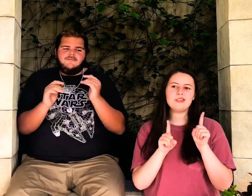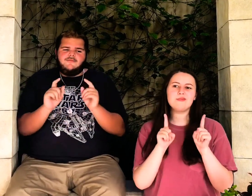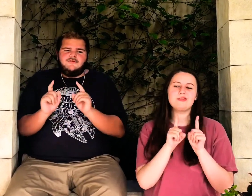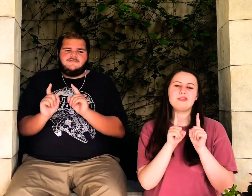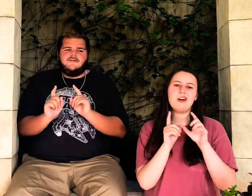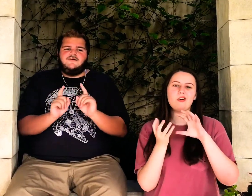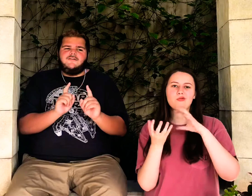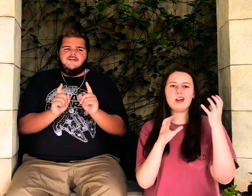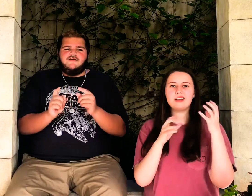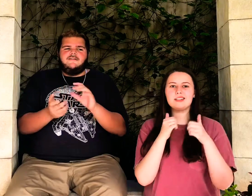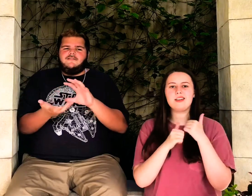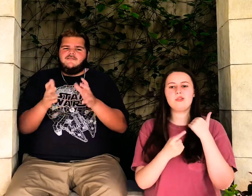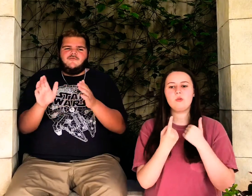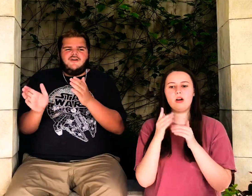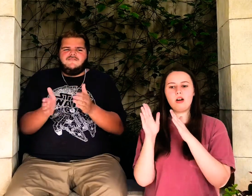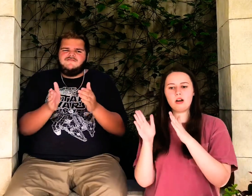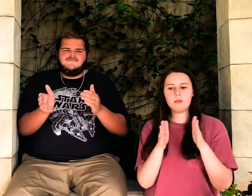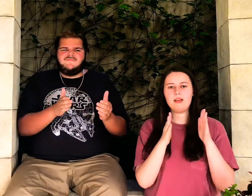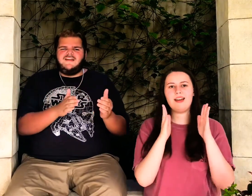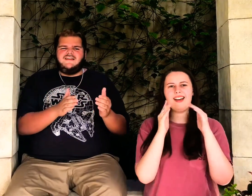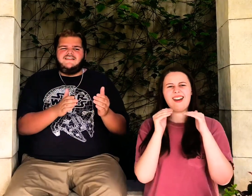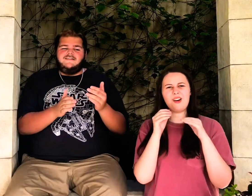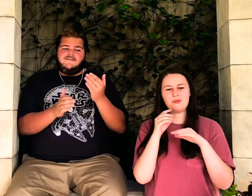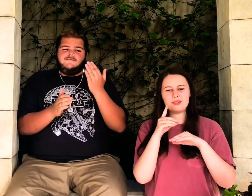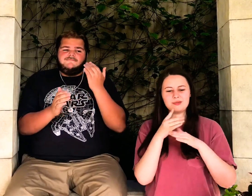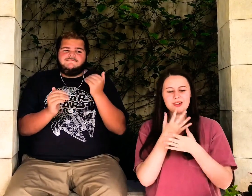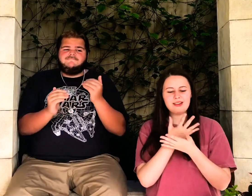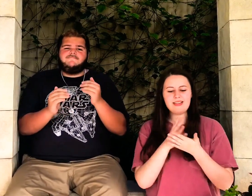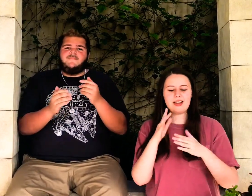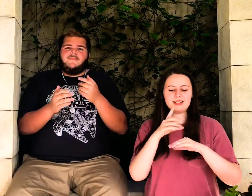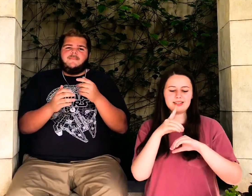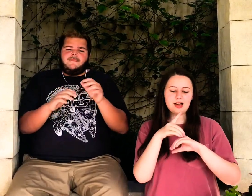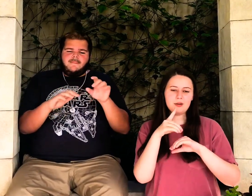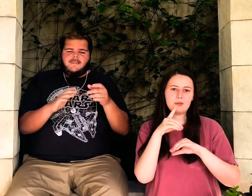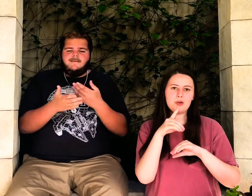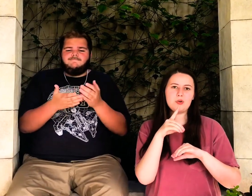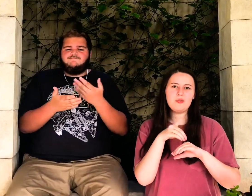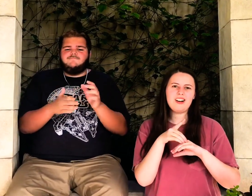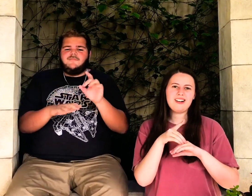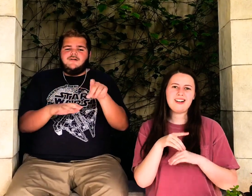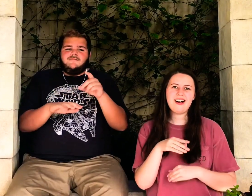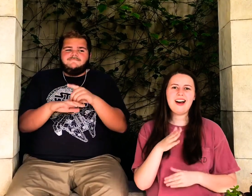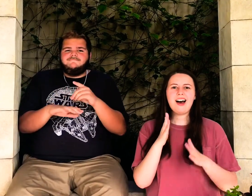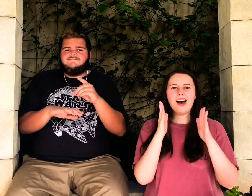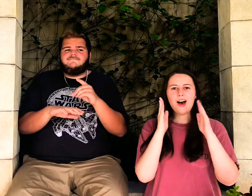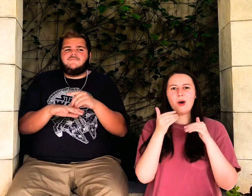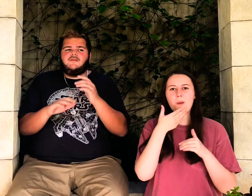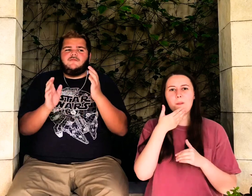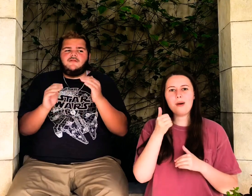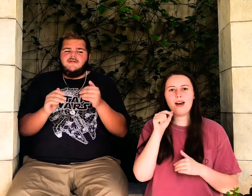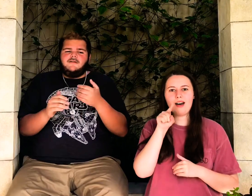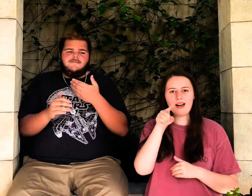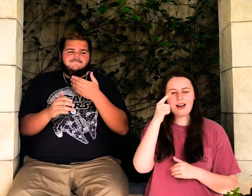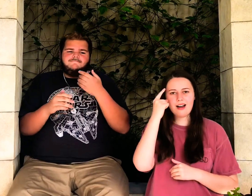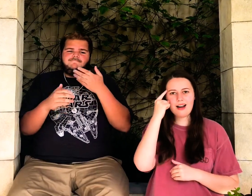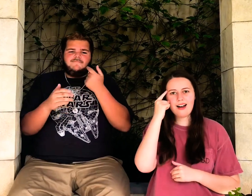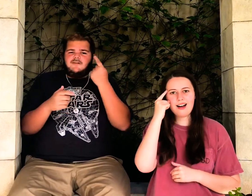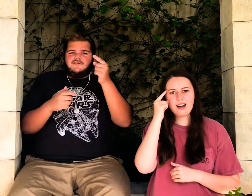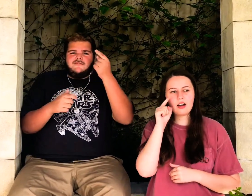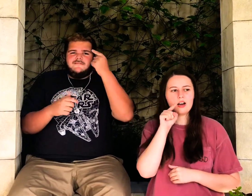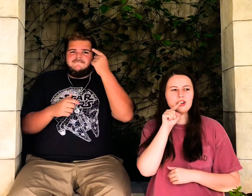I hope she comes along and wrecks every one of your plans I hope he spends his last time to put a rock on your hand I hope she's wilder than